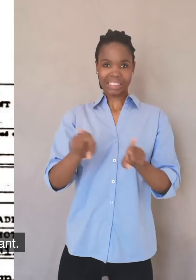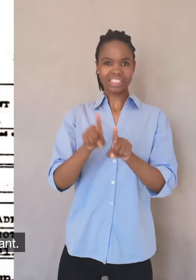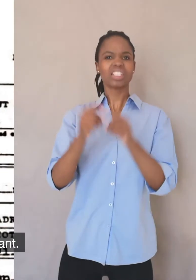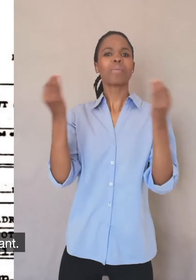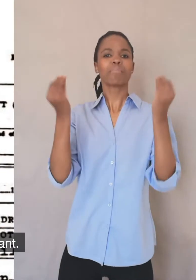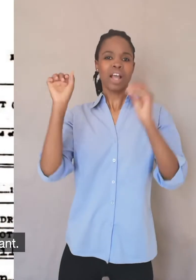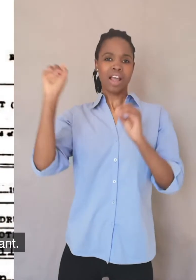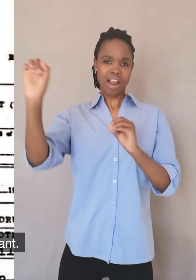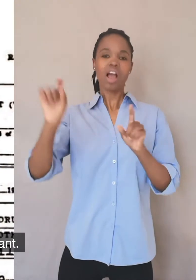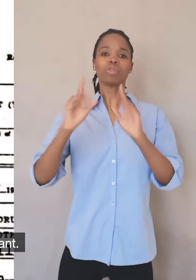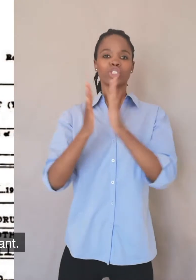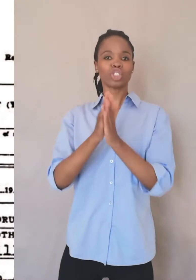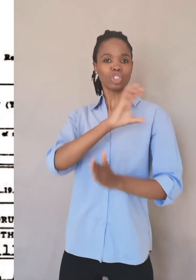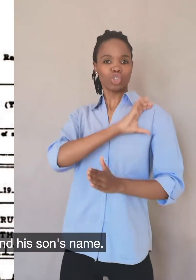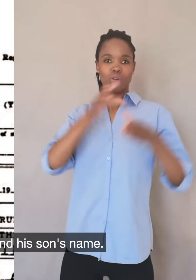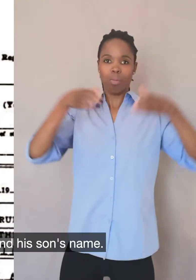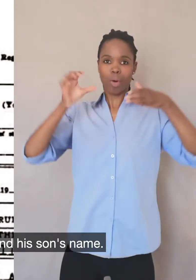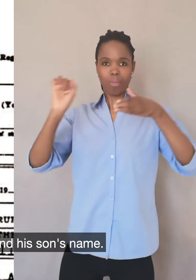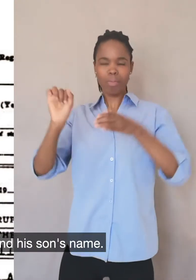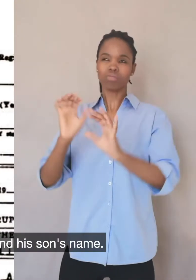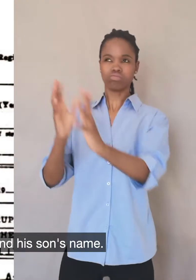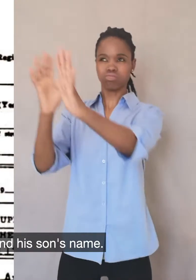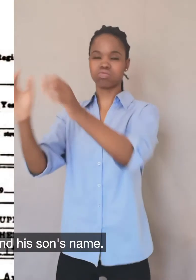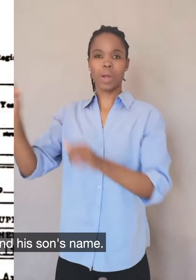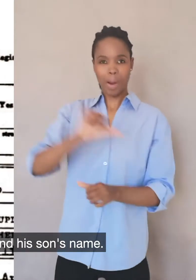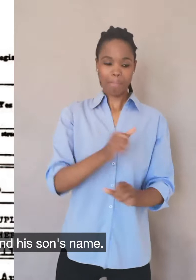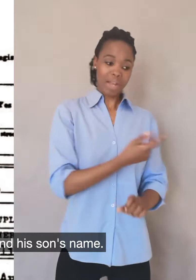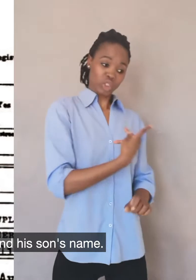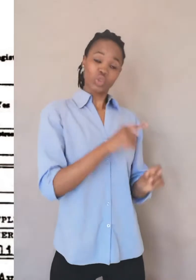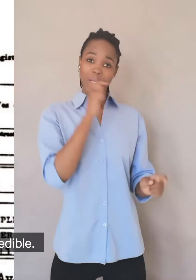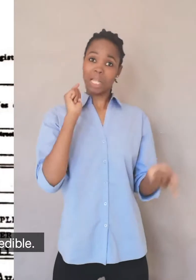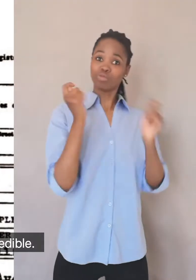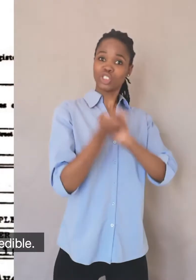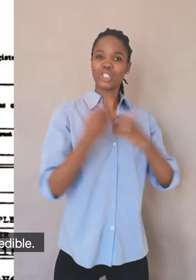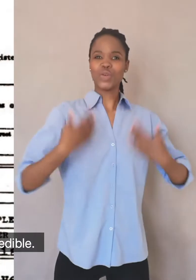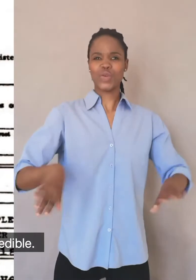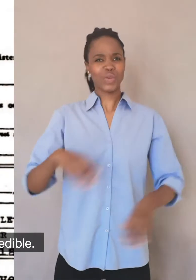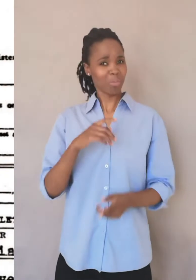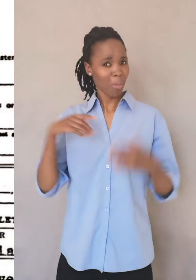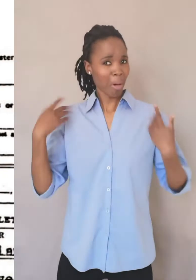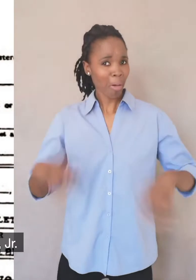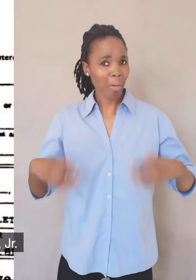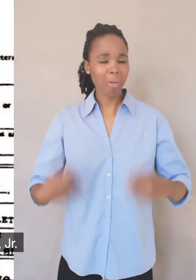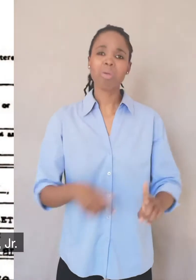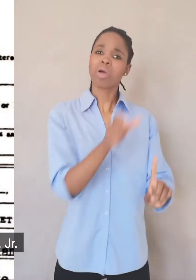original Protestant. He came back and changed his and his son's name. Incredible. Martin Luther King